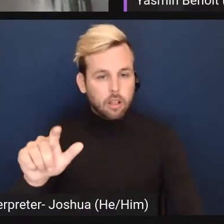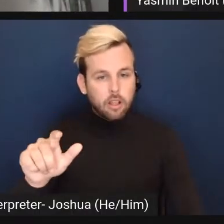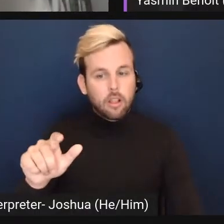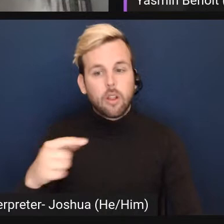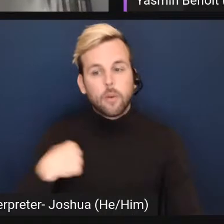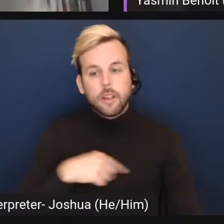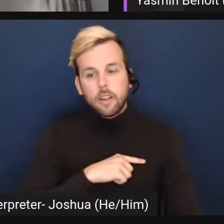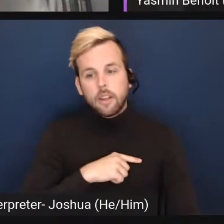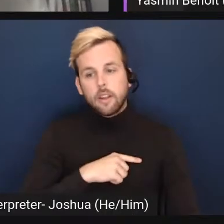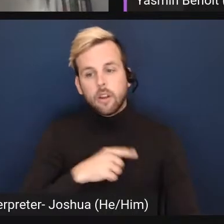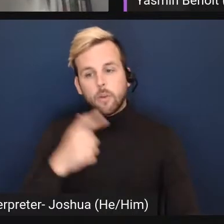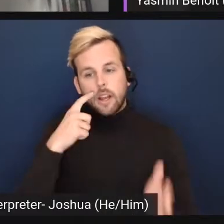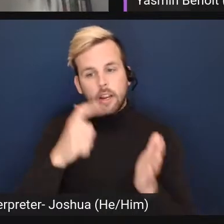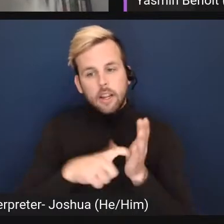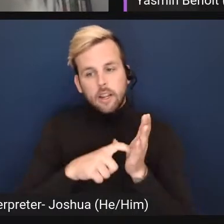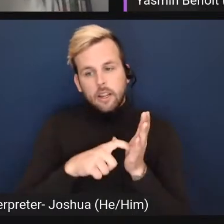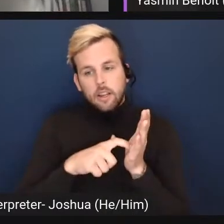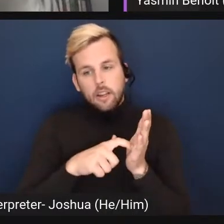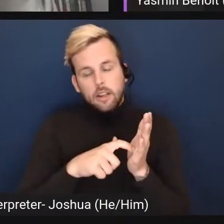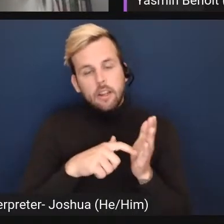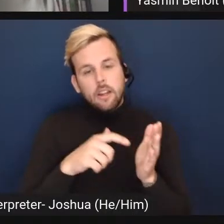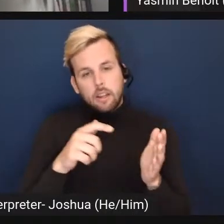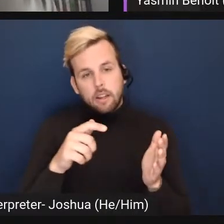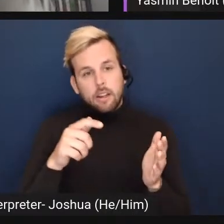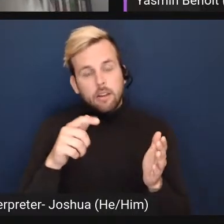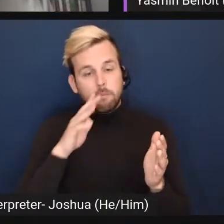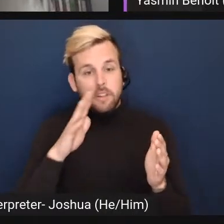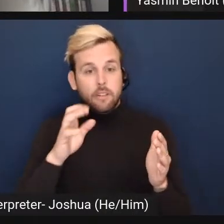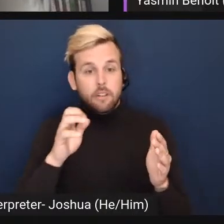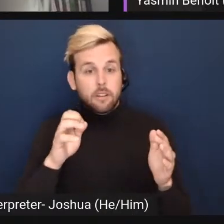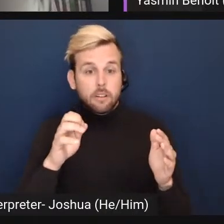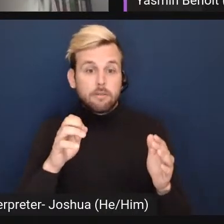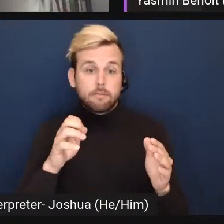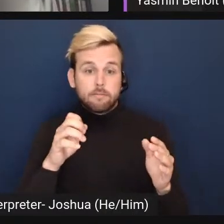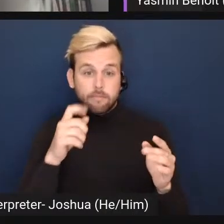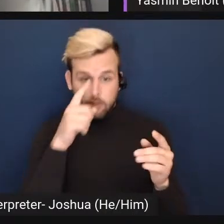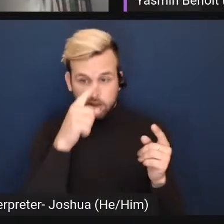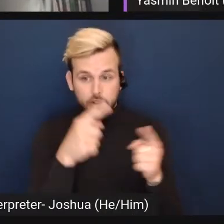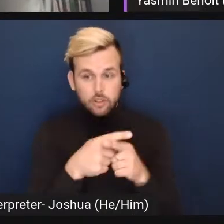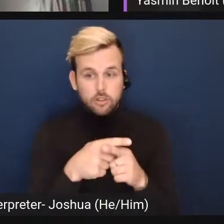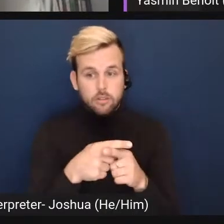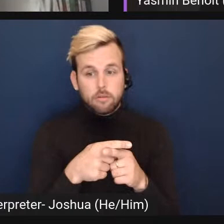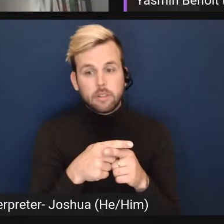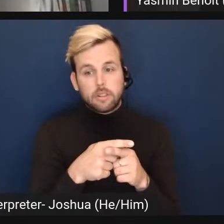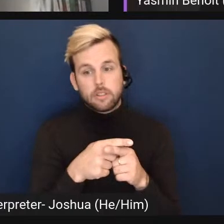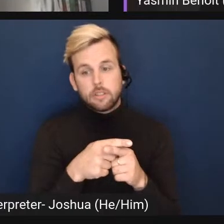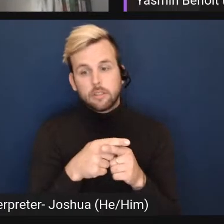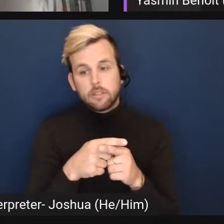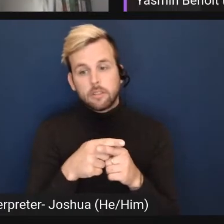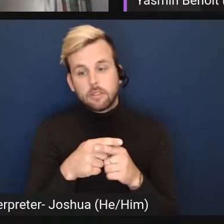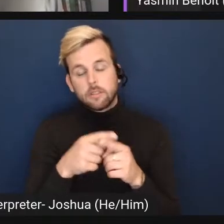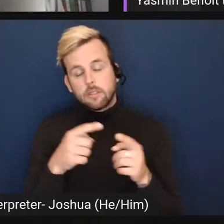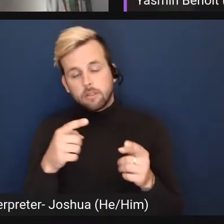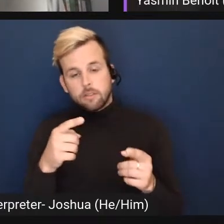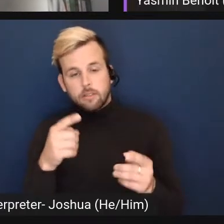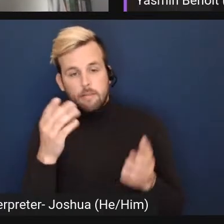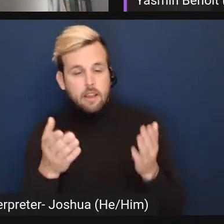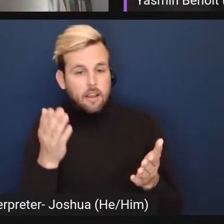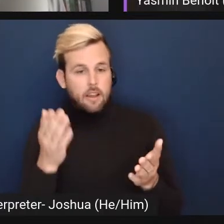recognize that in doing this, it's going to be controversial, um, that, that may, like,